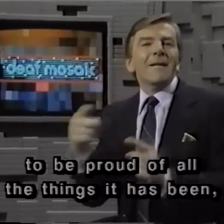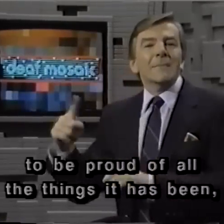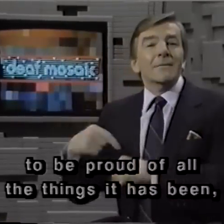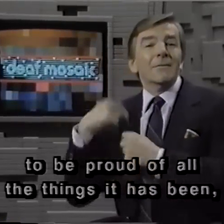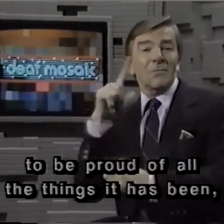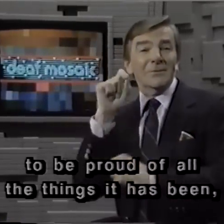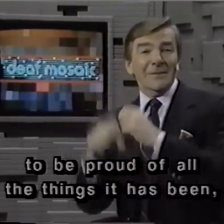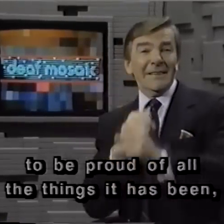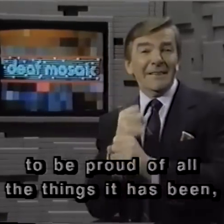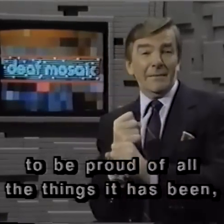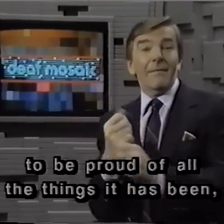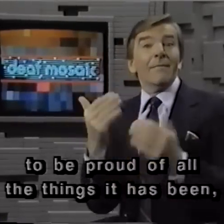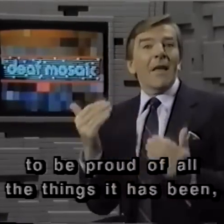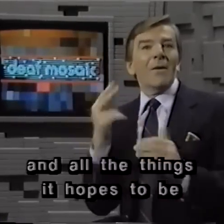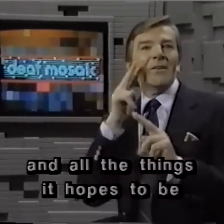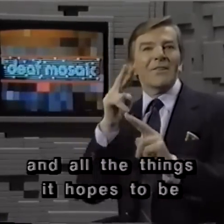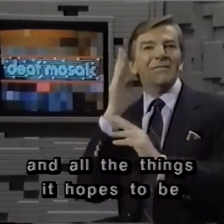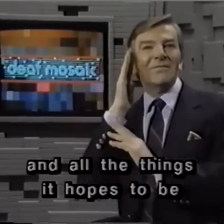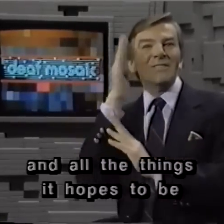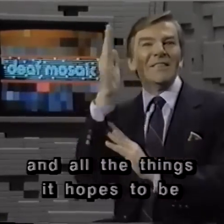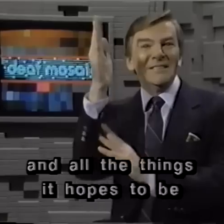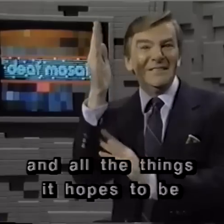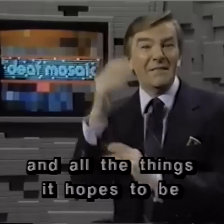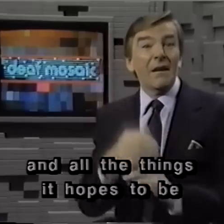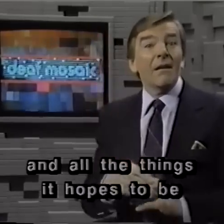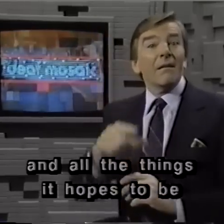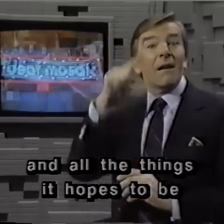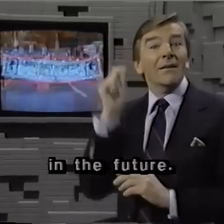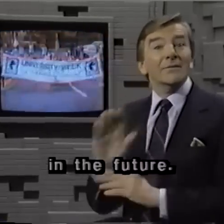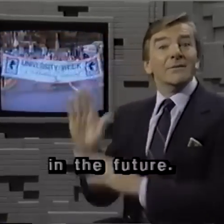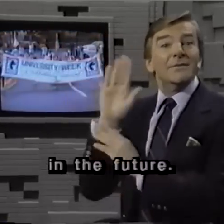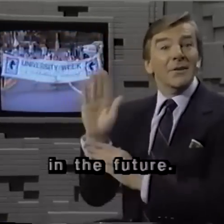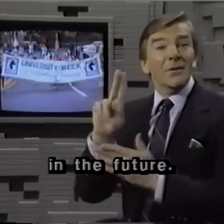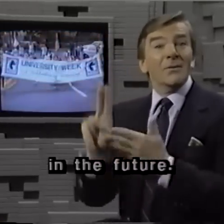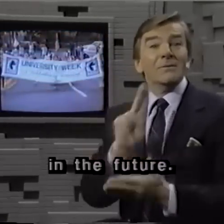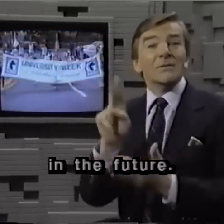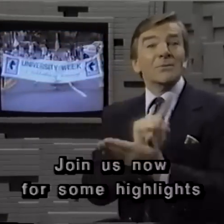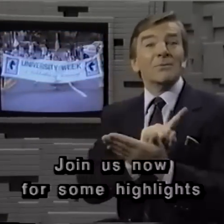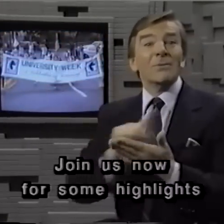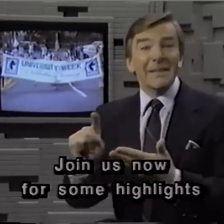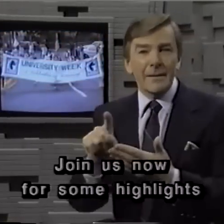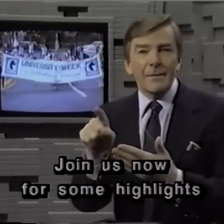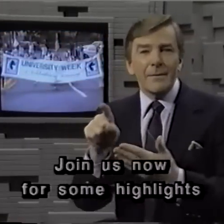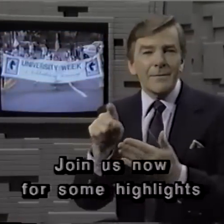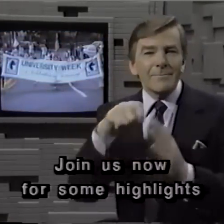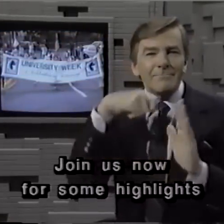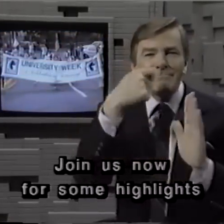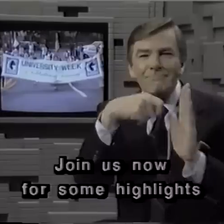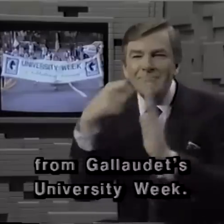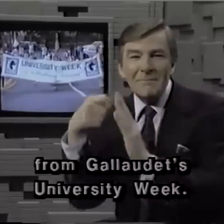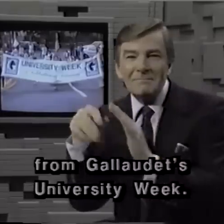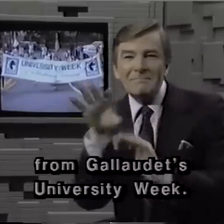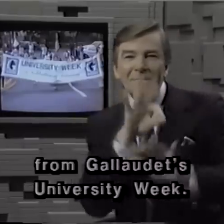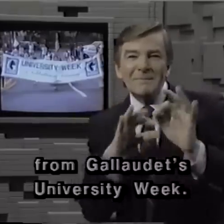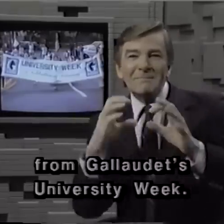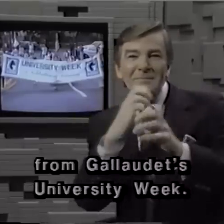all the things it has been and all the things it hopes to be in the future. Join us now for some highlights from Gallaudet's